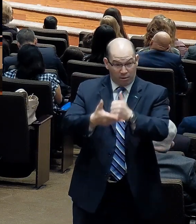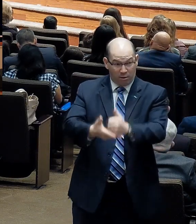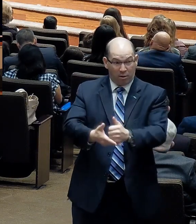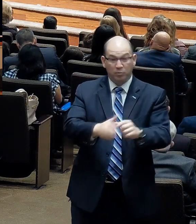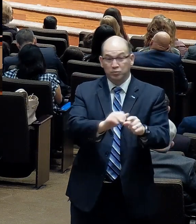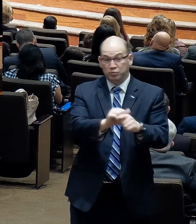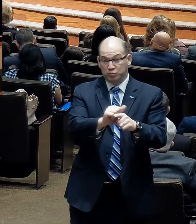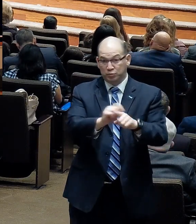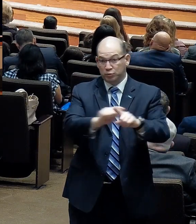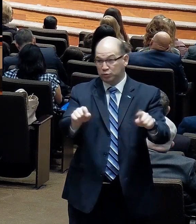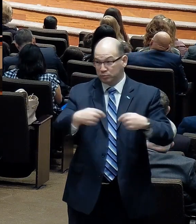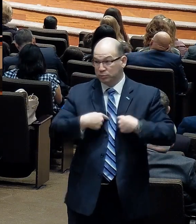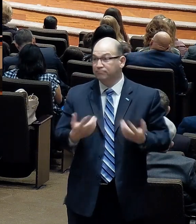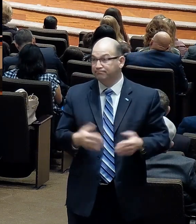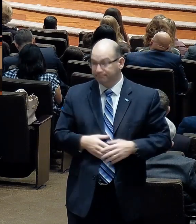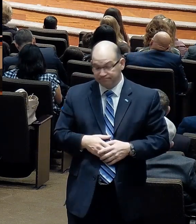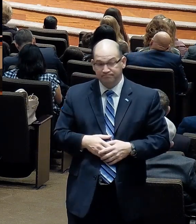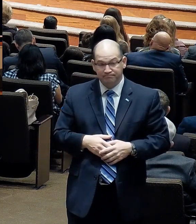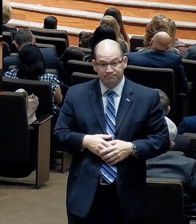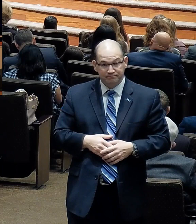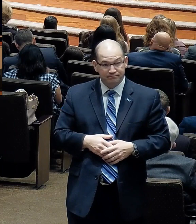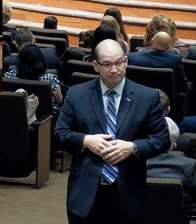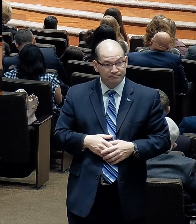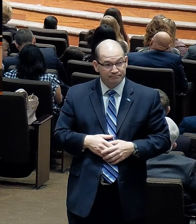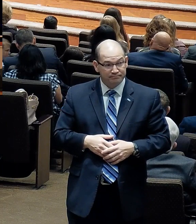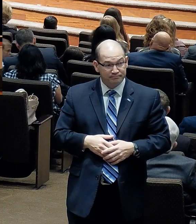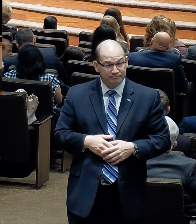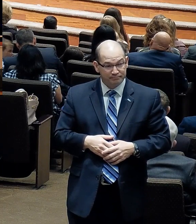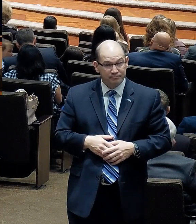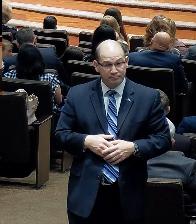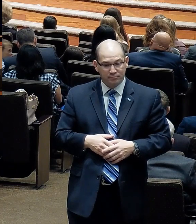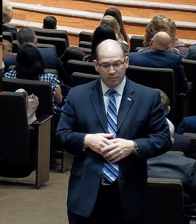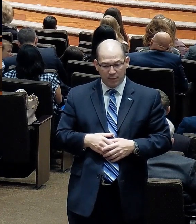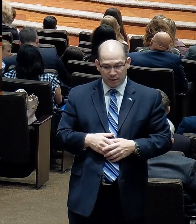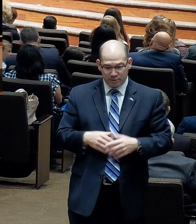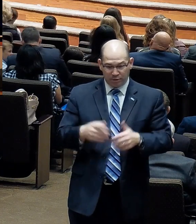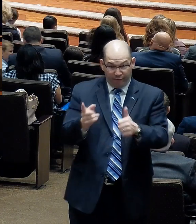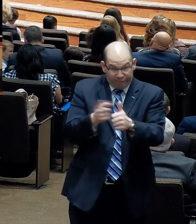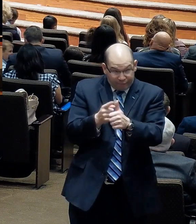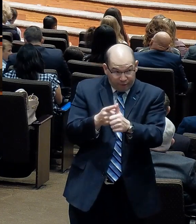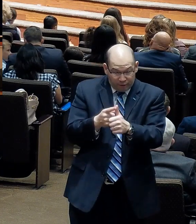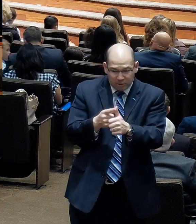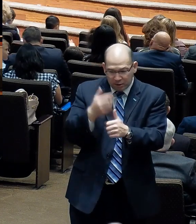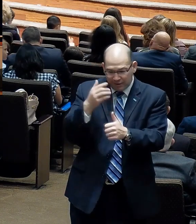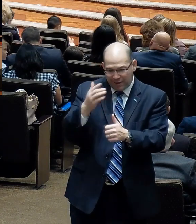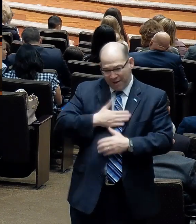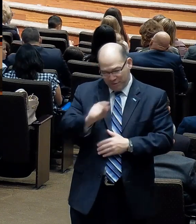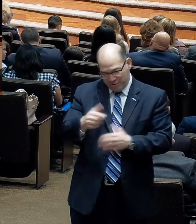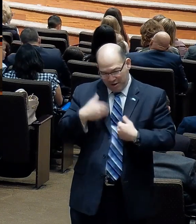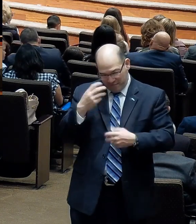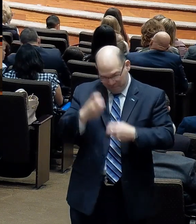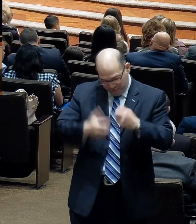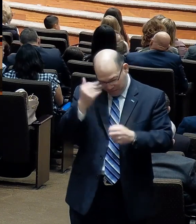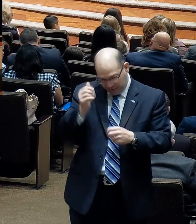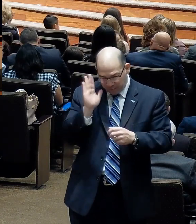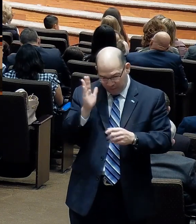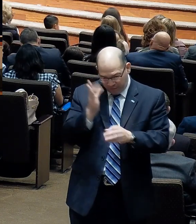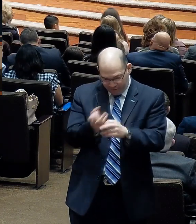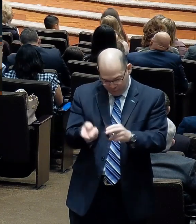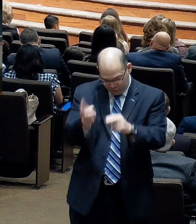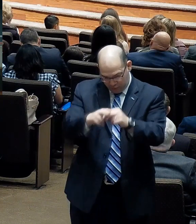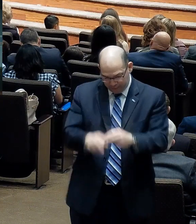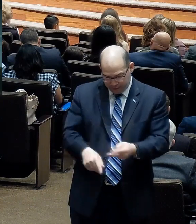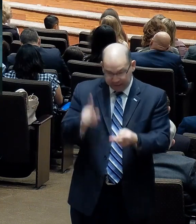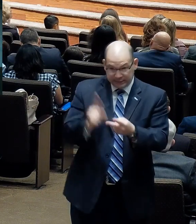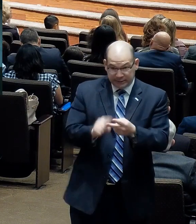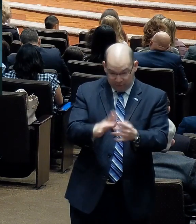I'm glad you're having a trial because, number one, they strengthen your faith. Number two, in this passage we see, they soften your heart. You